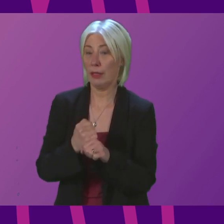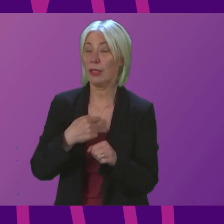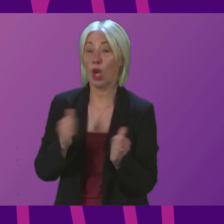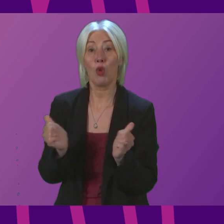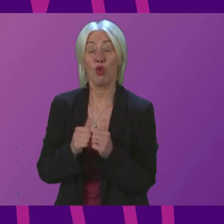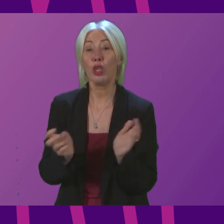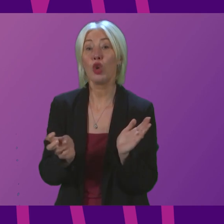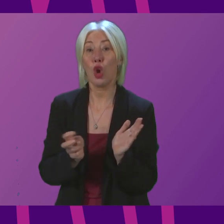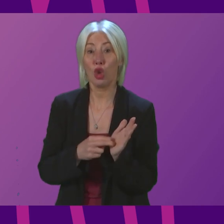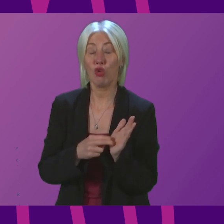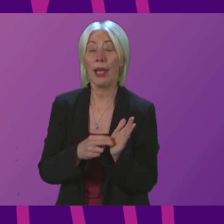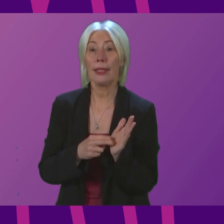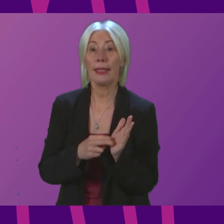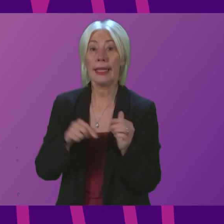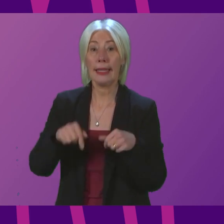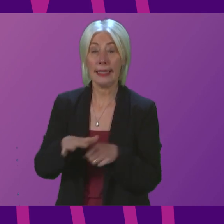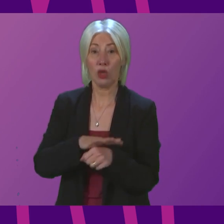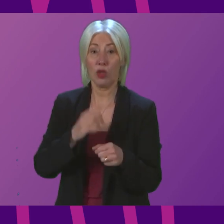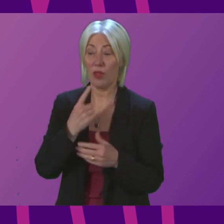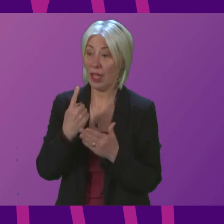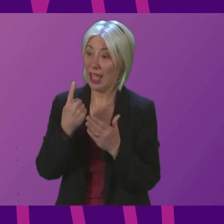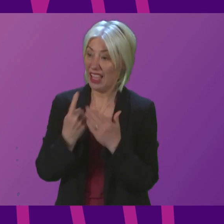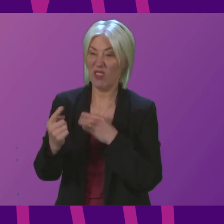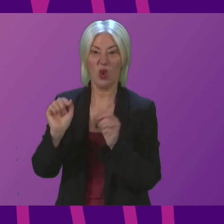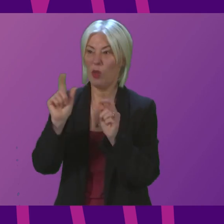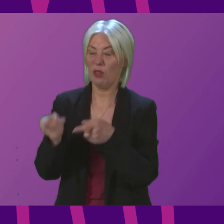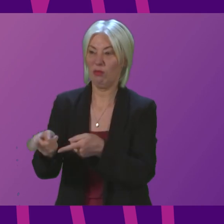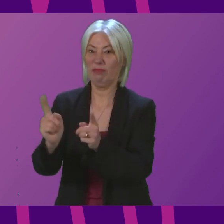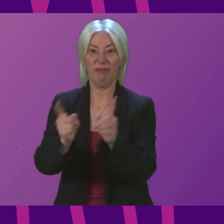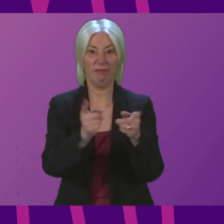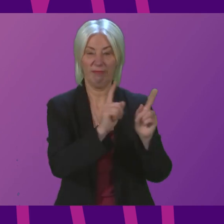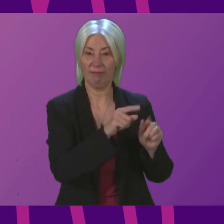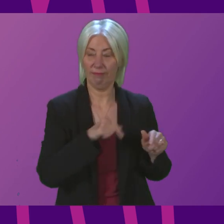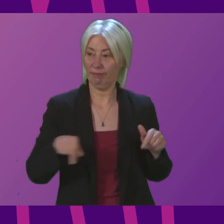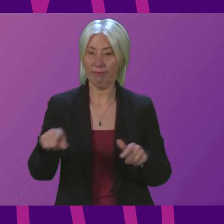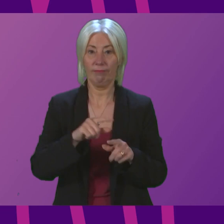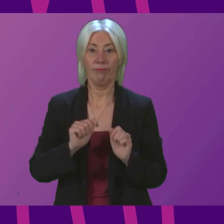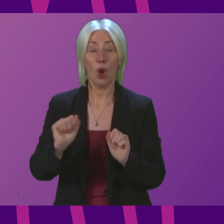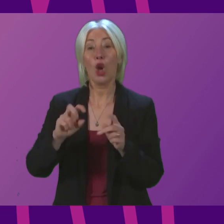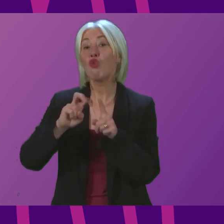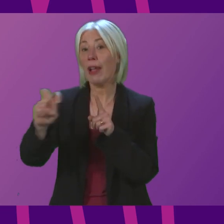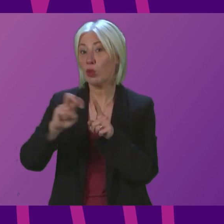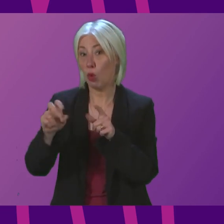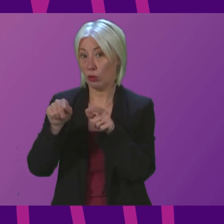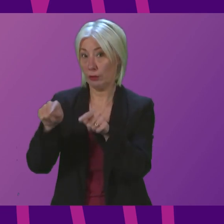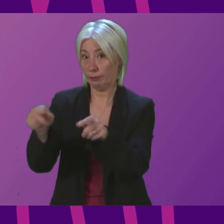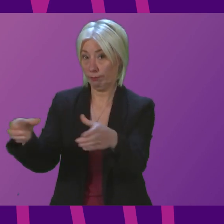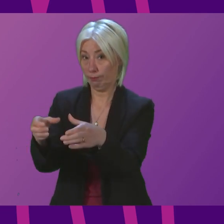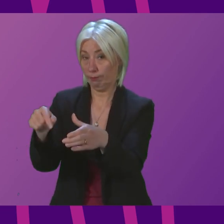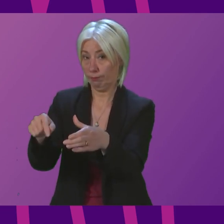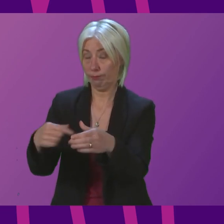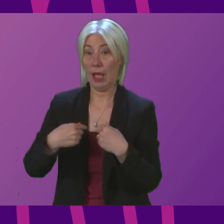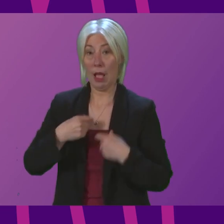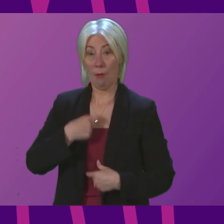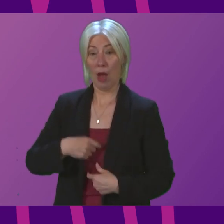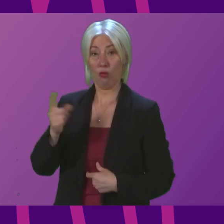contracts lies in this case with individual portfolios, which in this particular scenario is transport. My role was